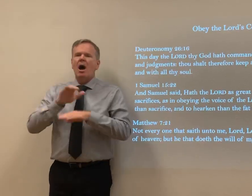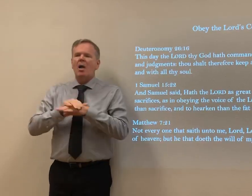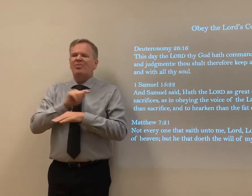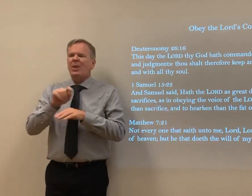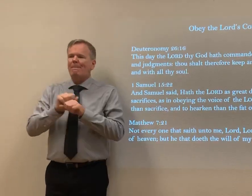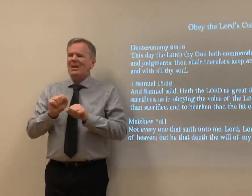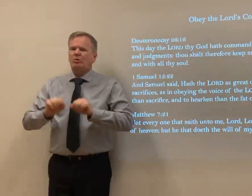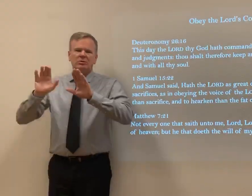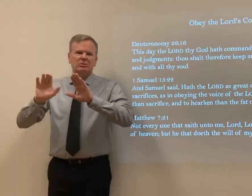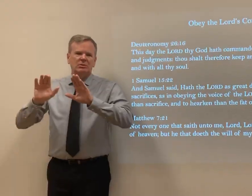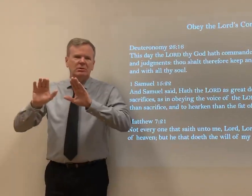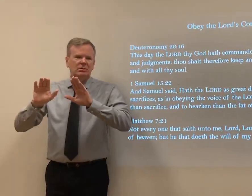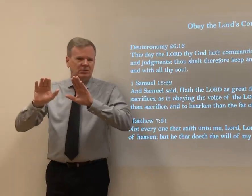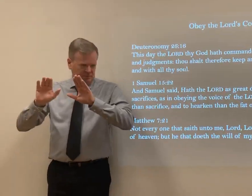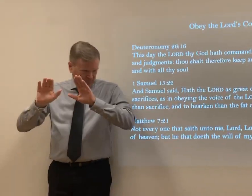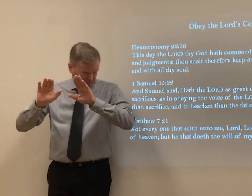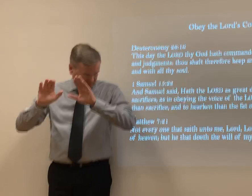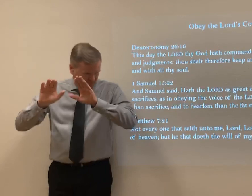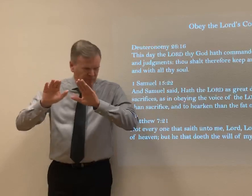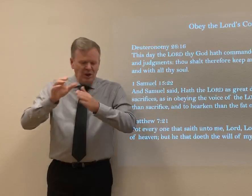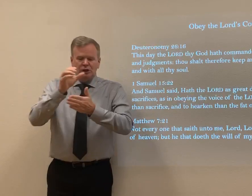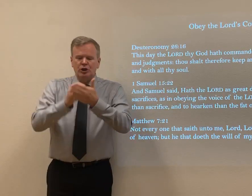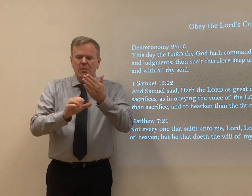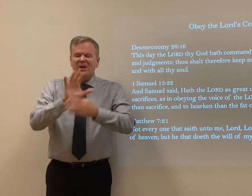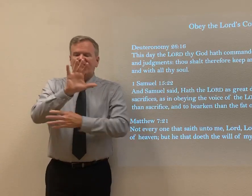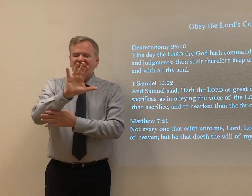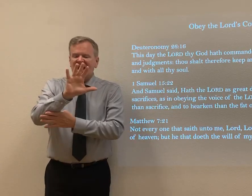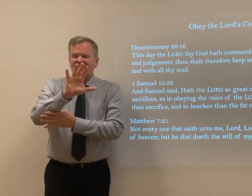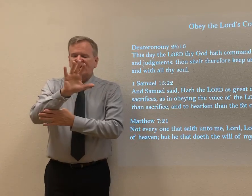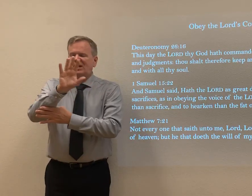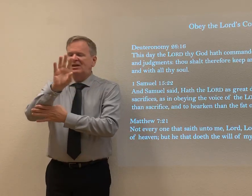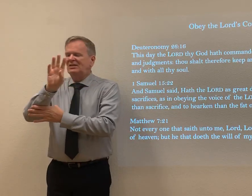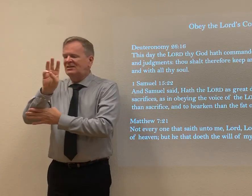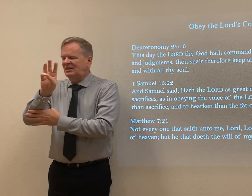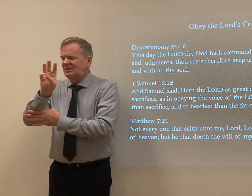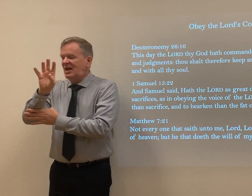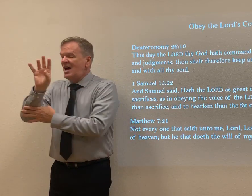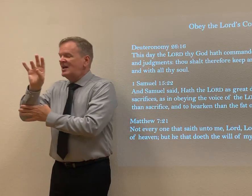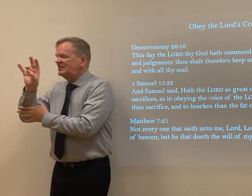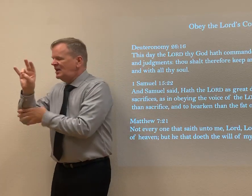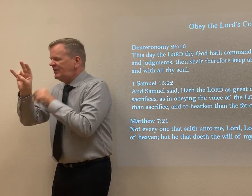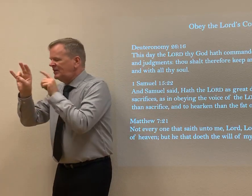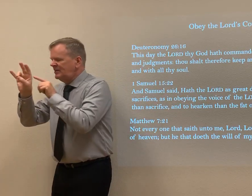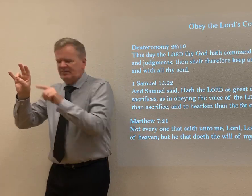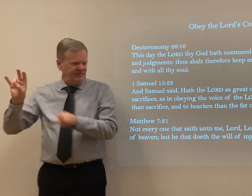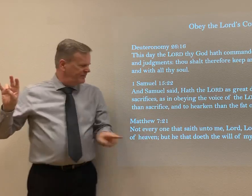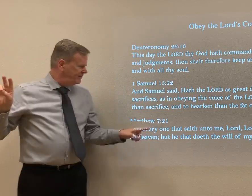This is on the Sermon on the Mount. This is chapter 5, 6, and 7.